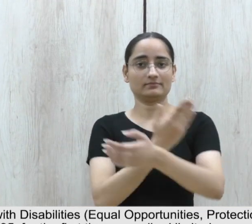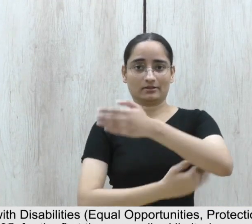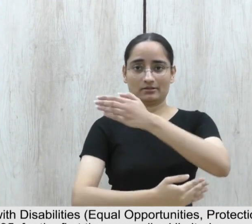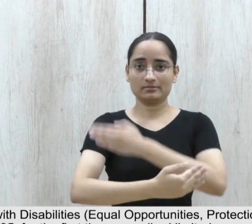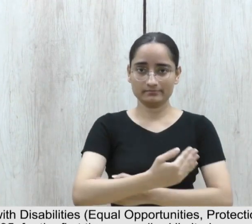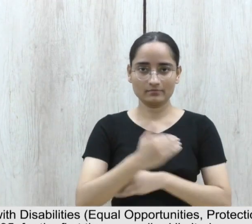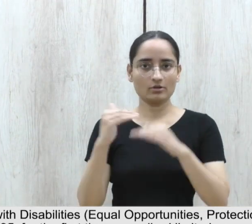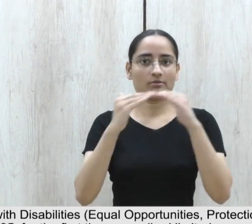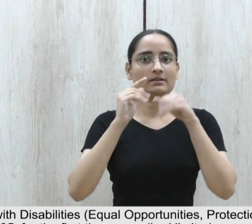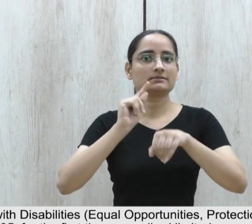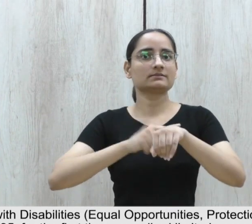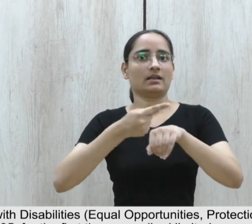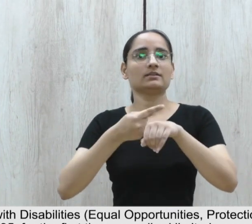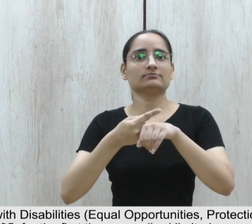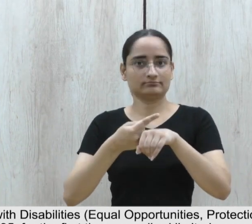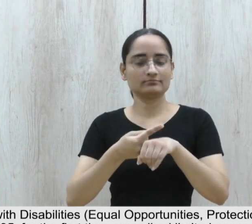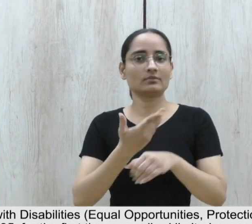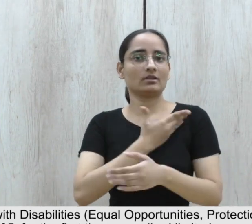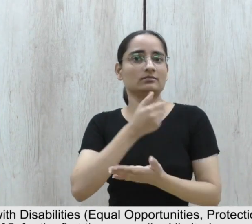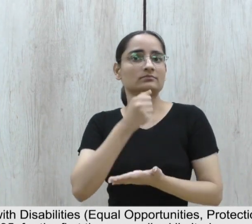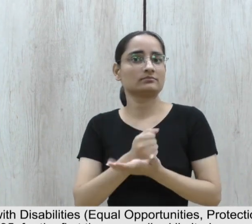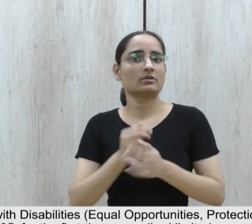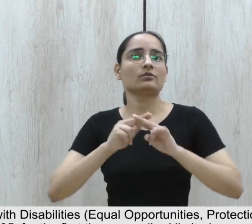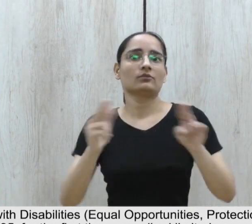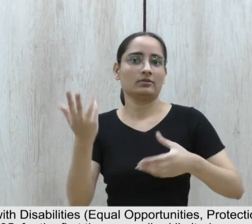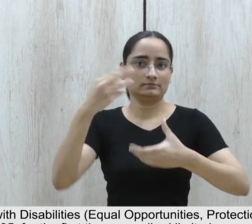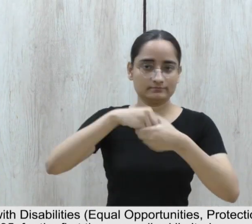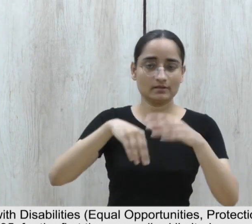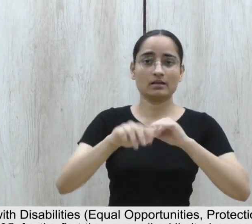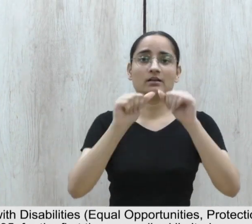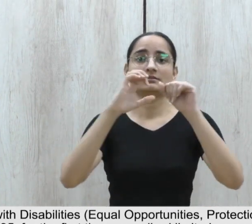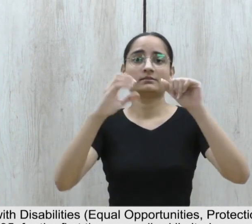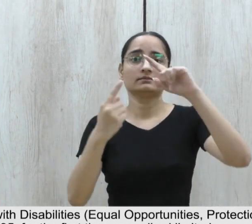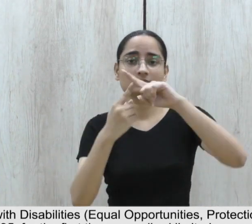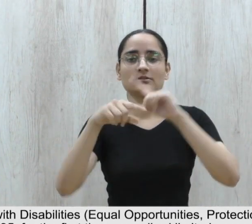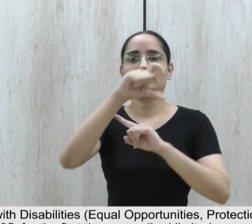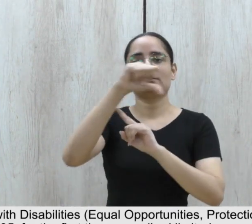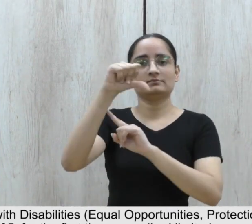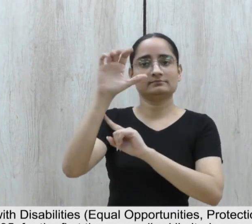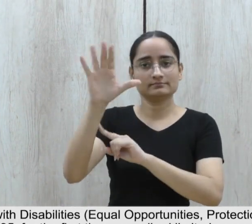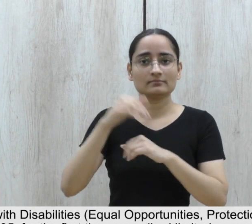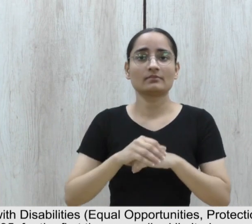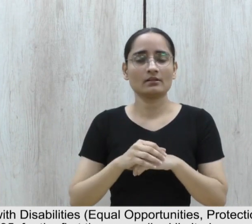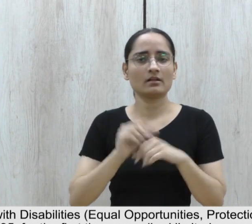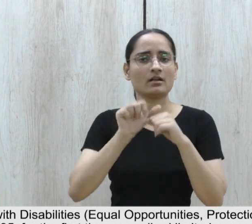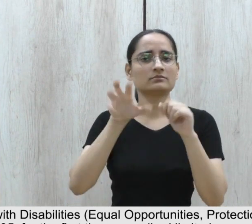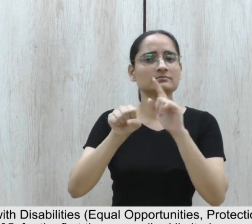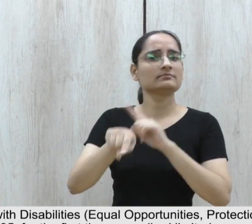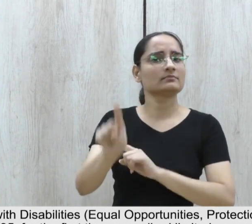Persons with Disabilities, Equal Opportunities, Protection of Rights, and Full Participation Act 1995,